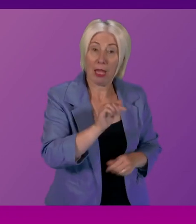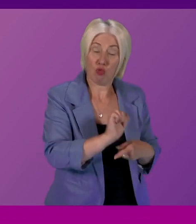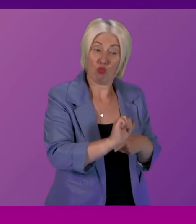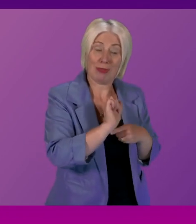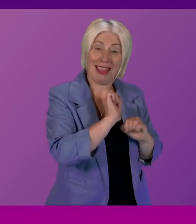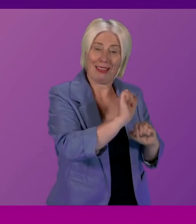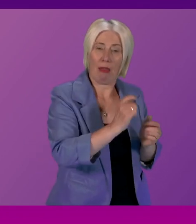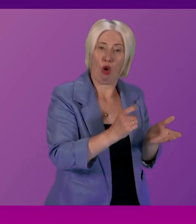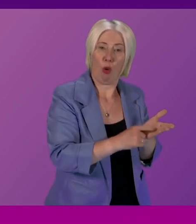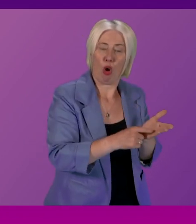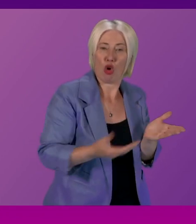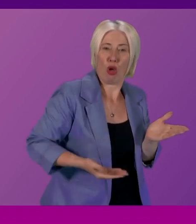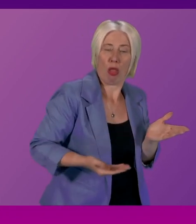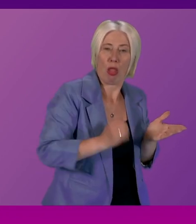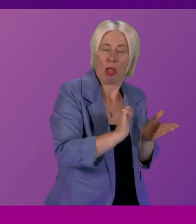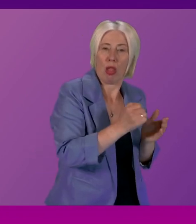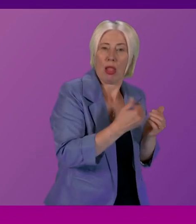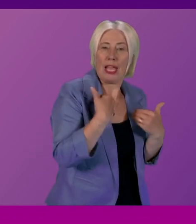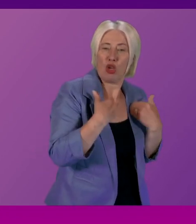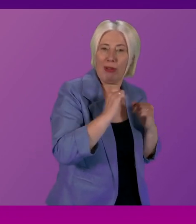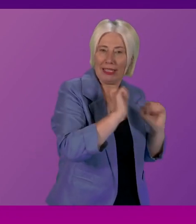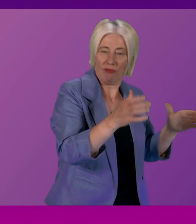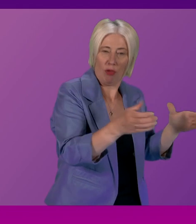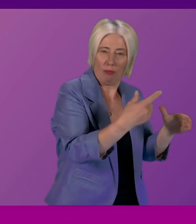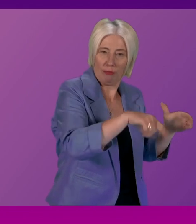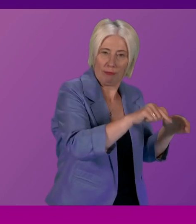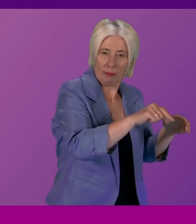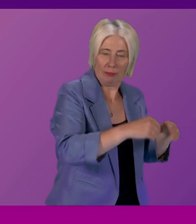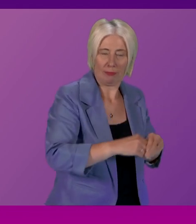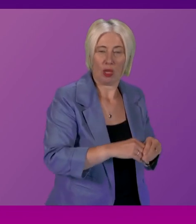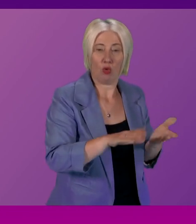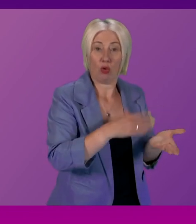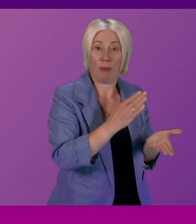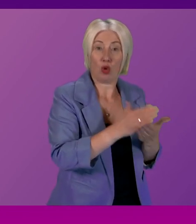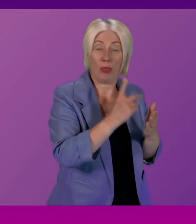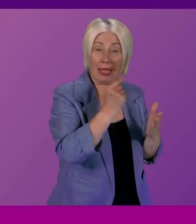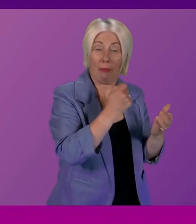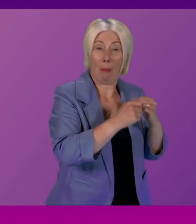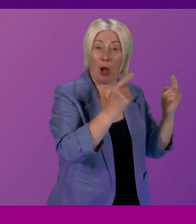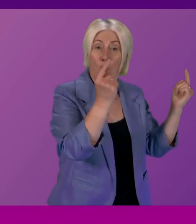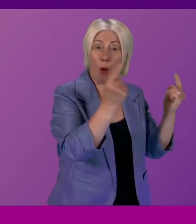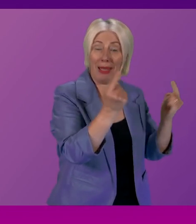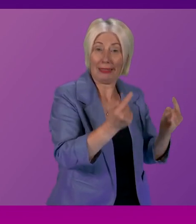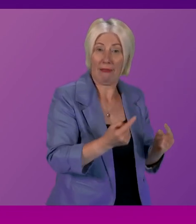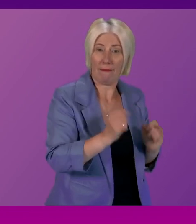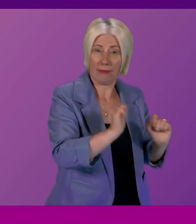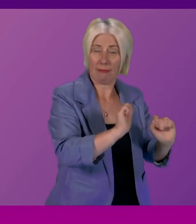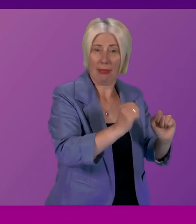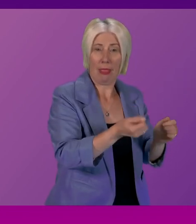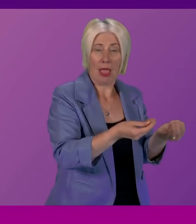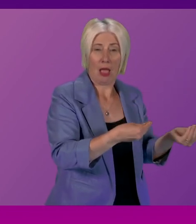commercial interests of a particular entity so that it can be competitive in the marketplace